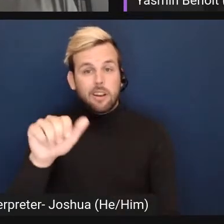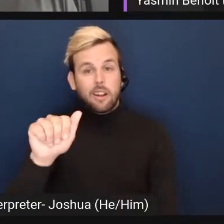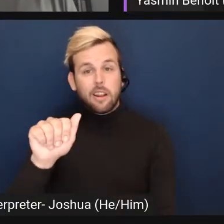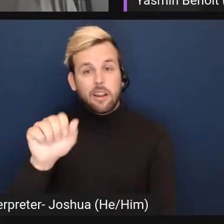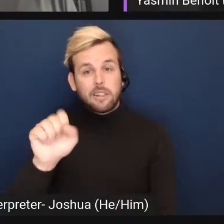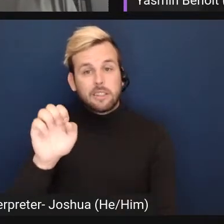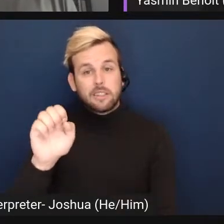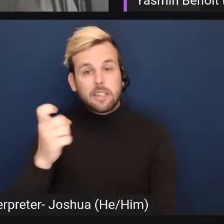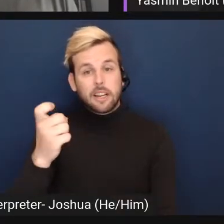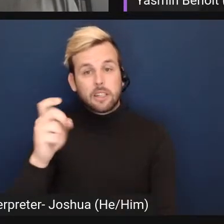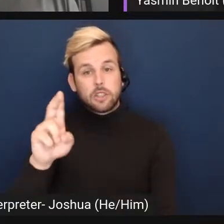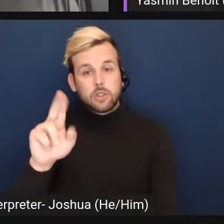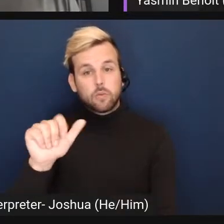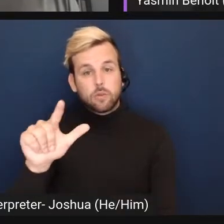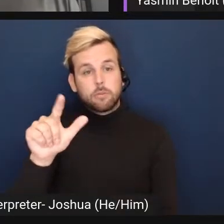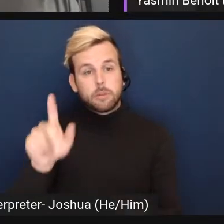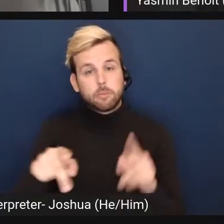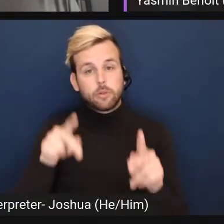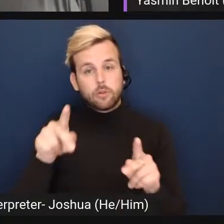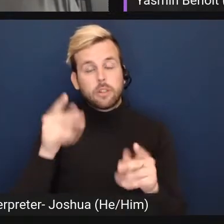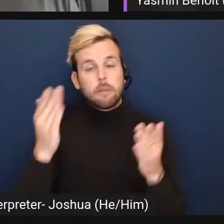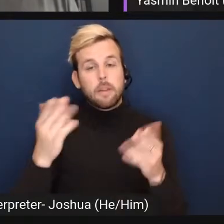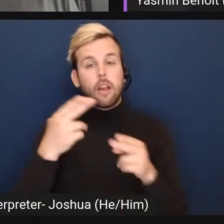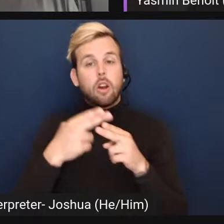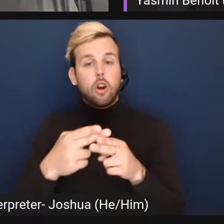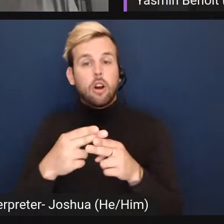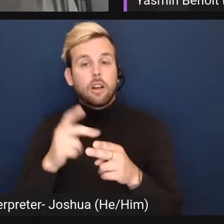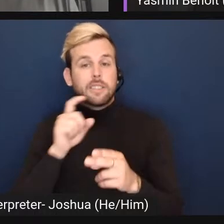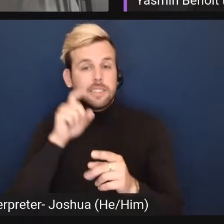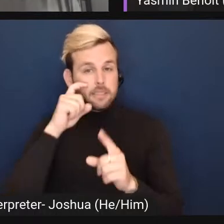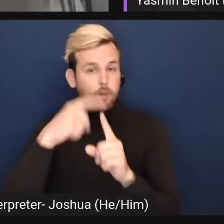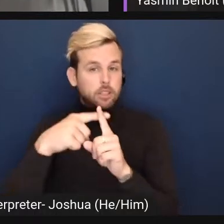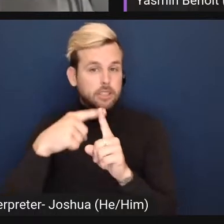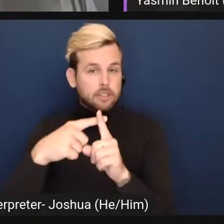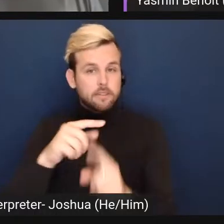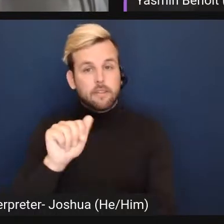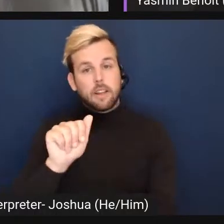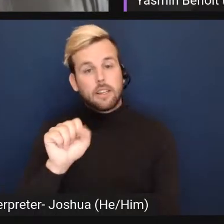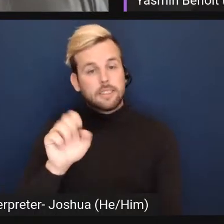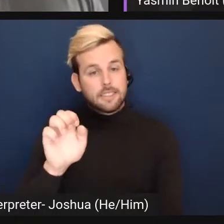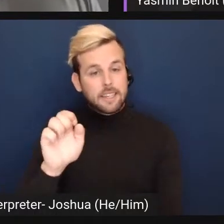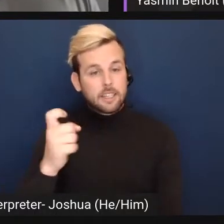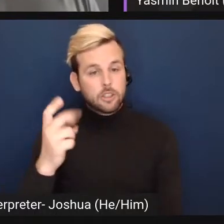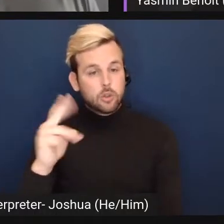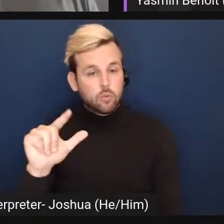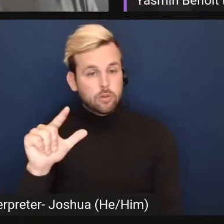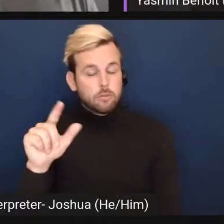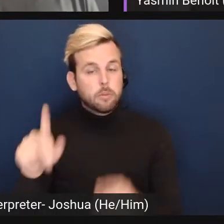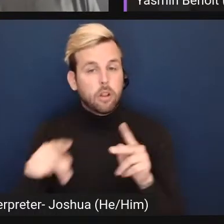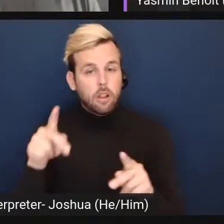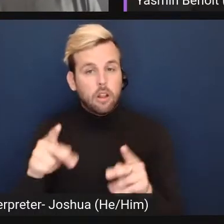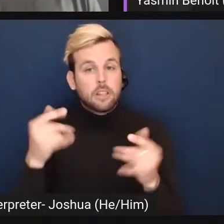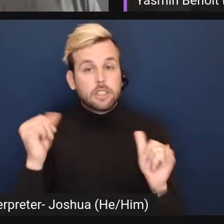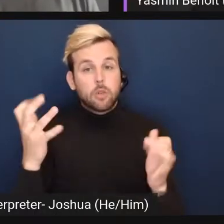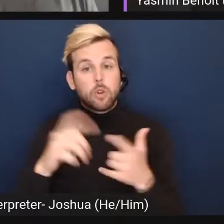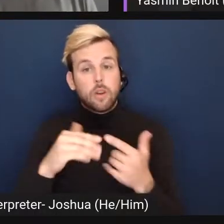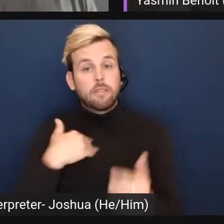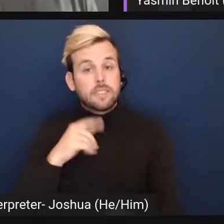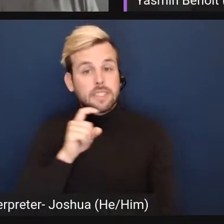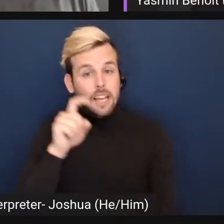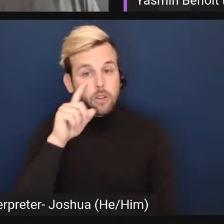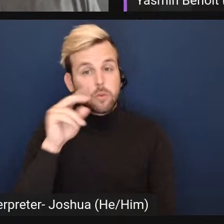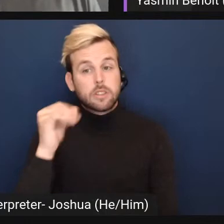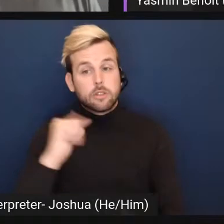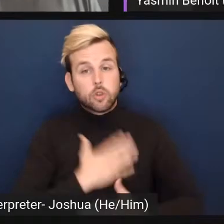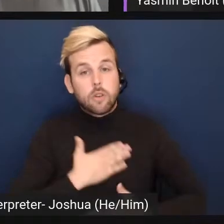that i guess you might call sex positive asexual people that still want to have sex or still